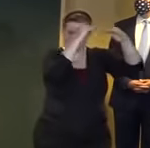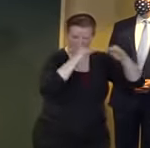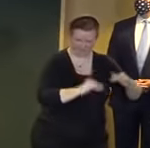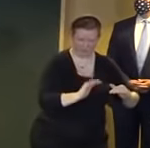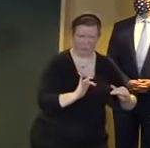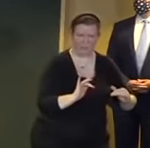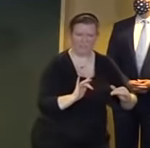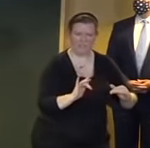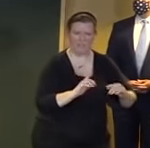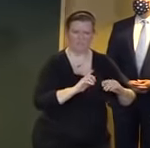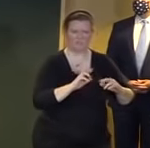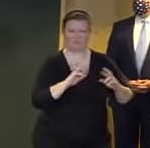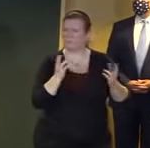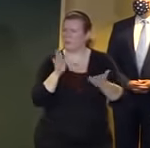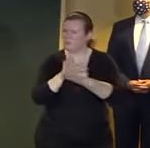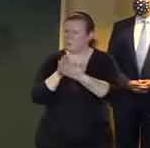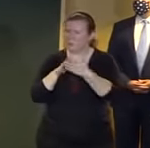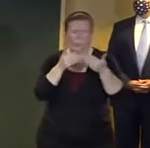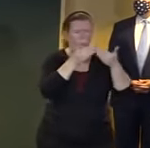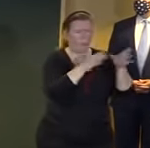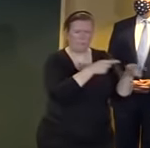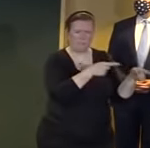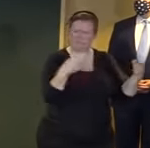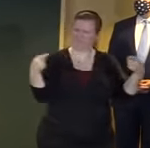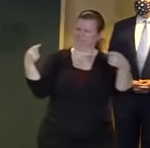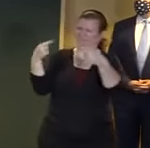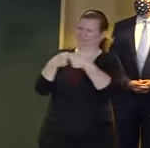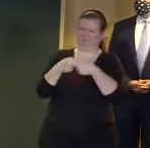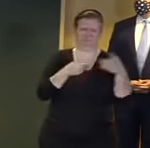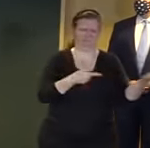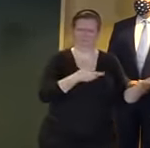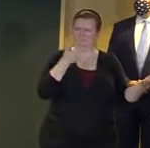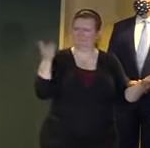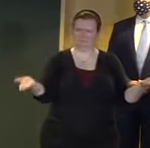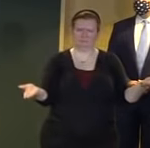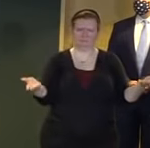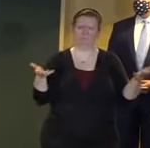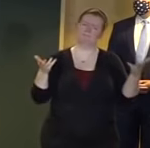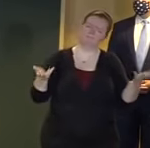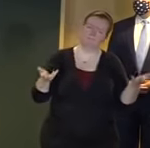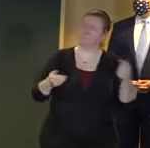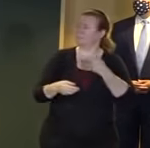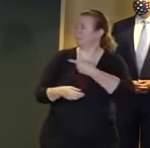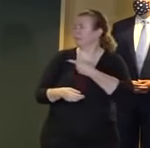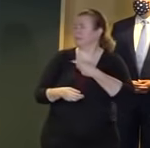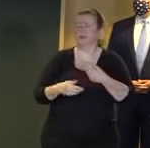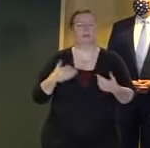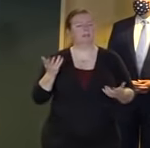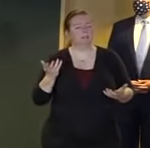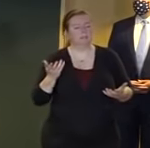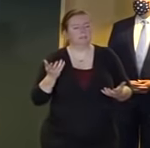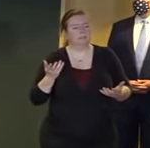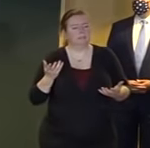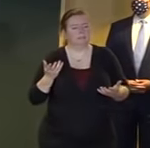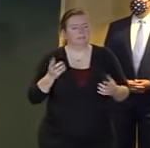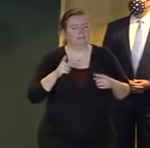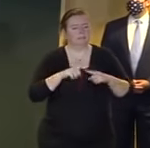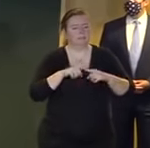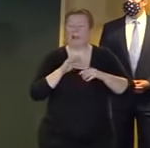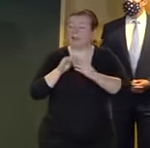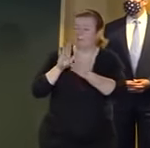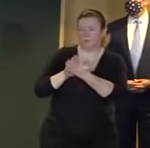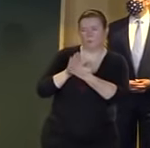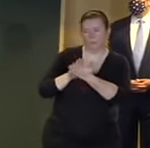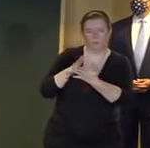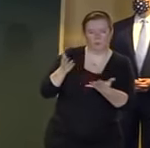yeah listen i mean some of this a lot of this has to do with what school looks like and we're still working